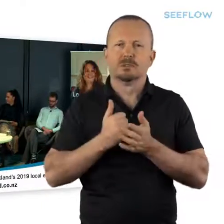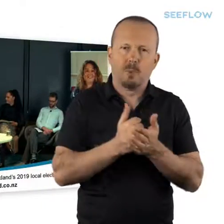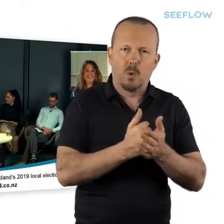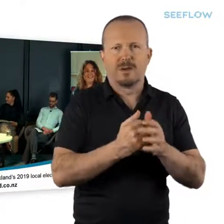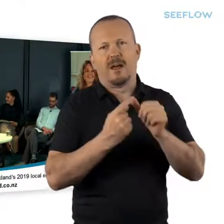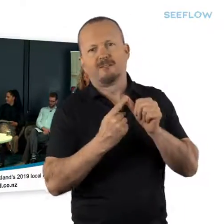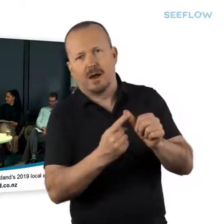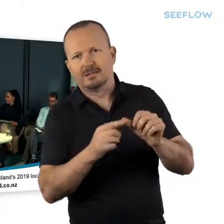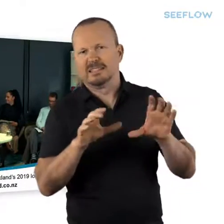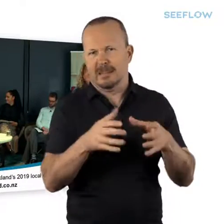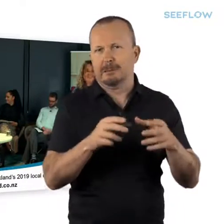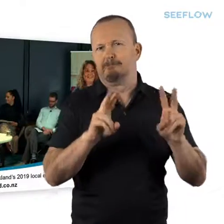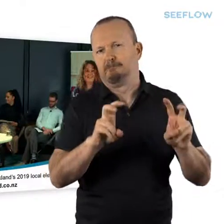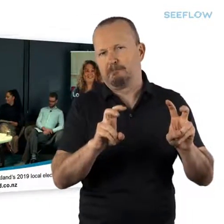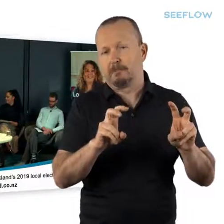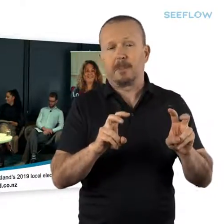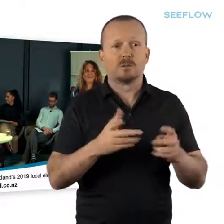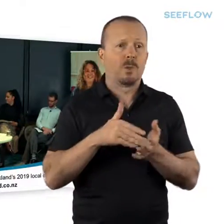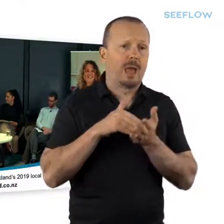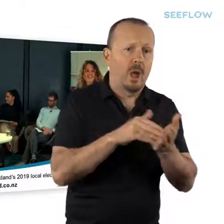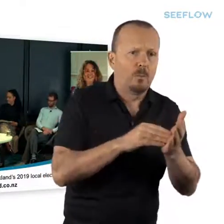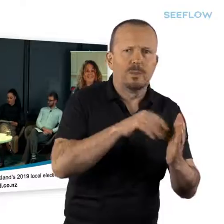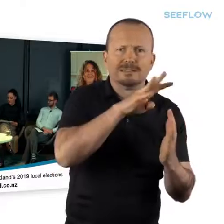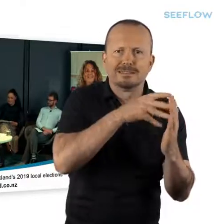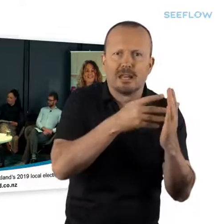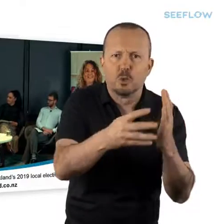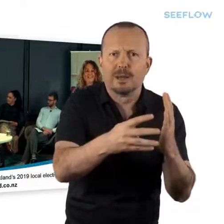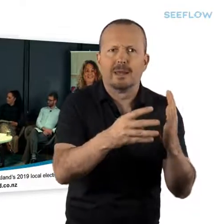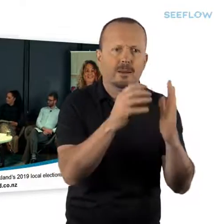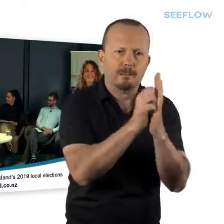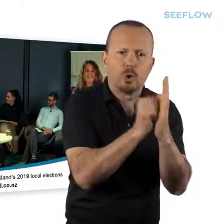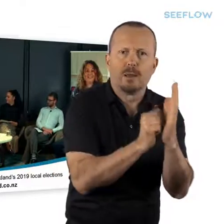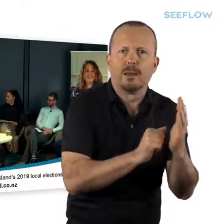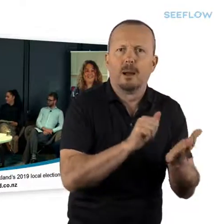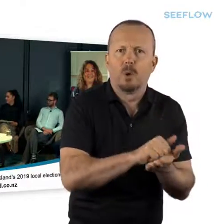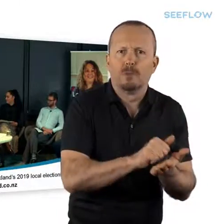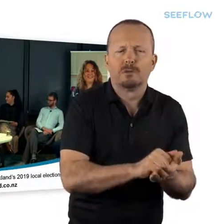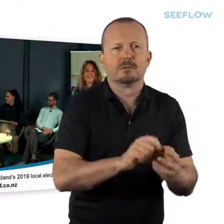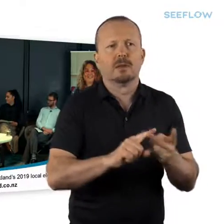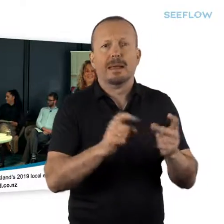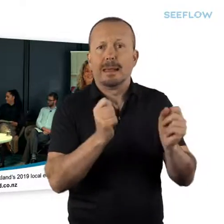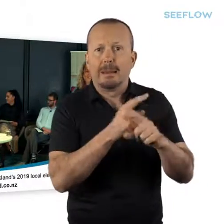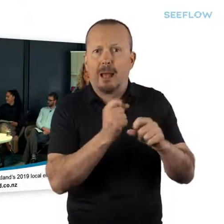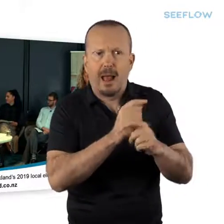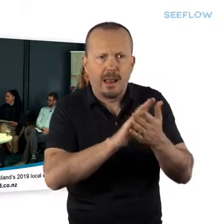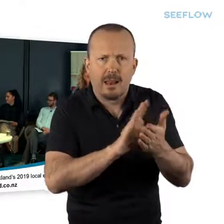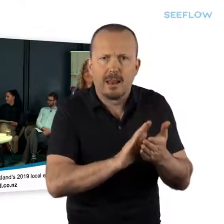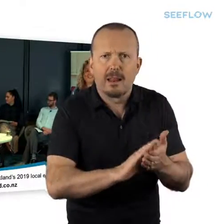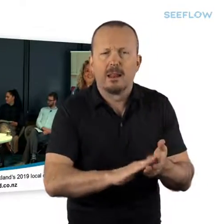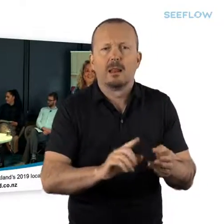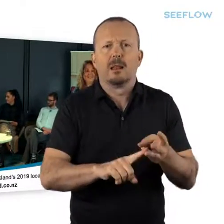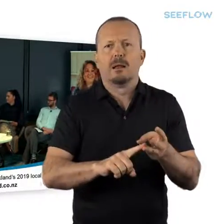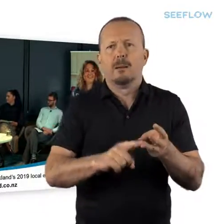advisor team. And they do everything from dairy management and help with email, as well as